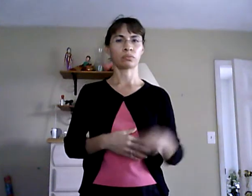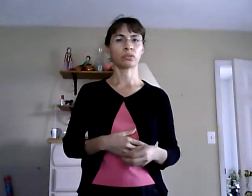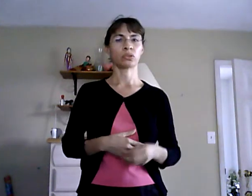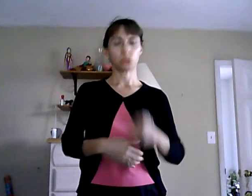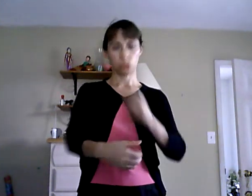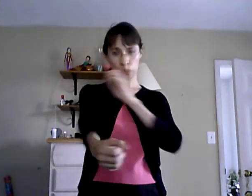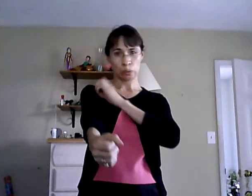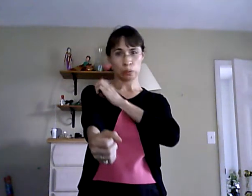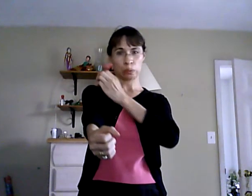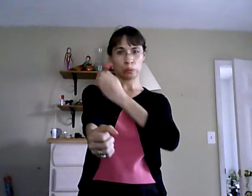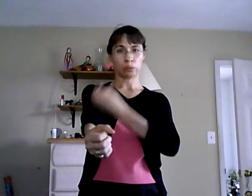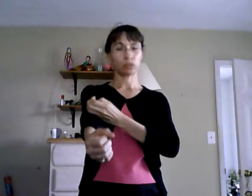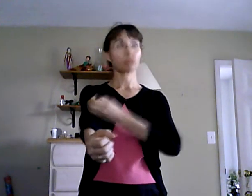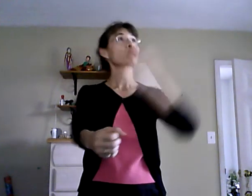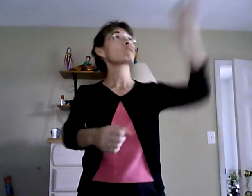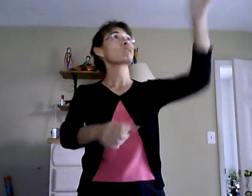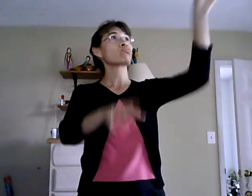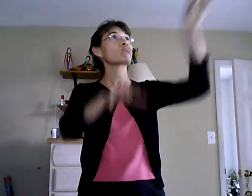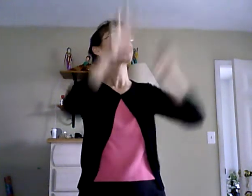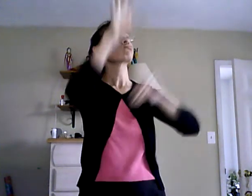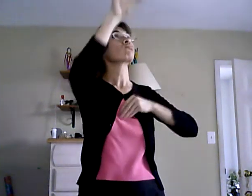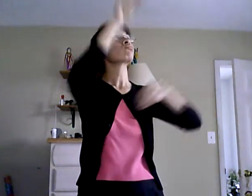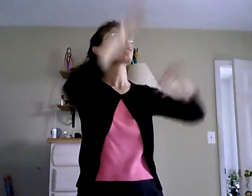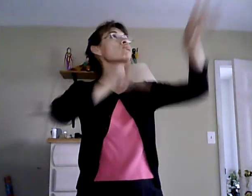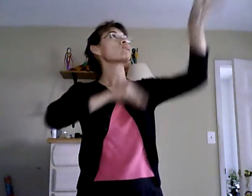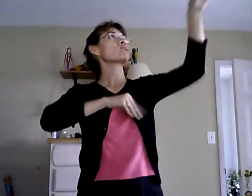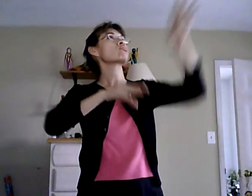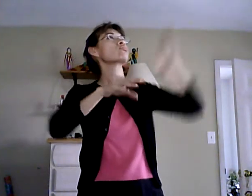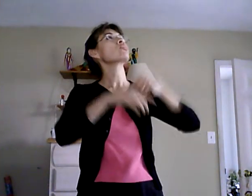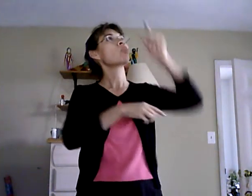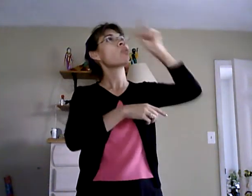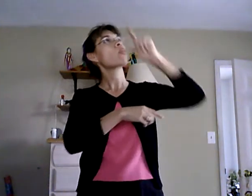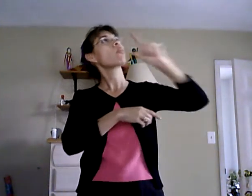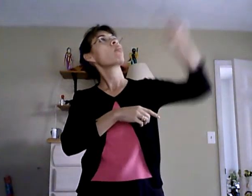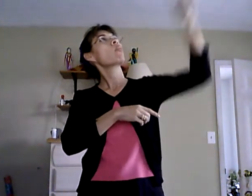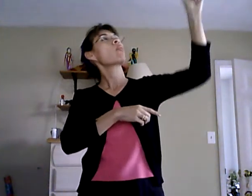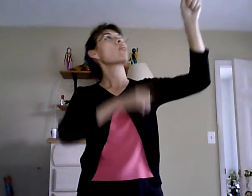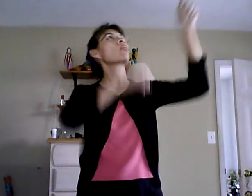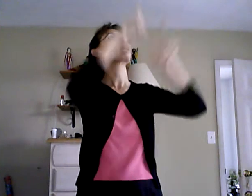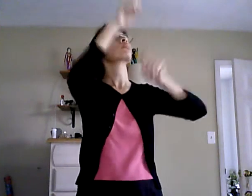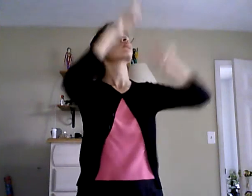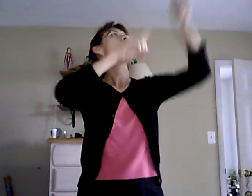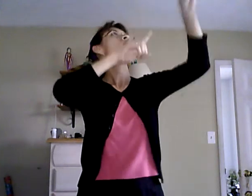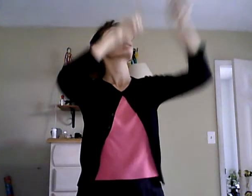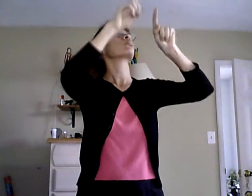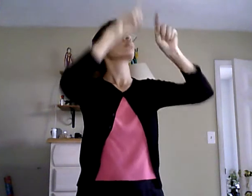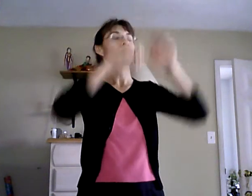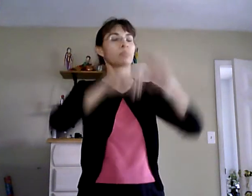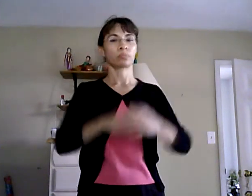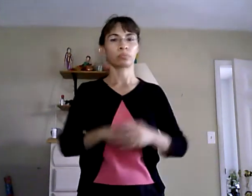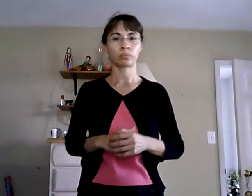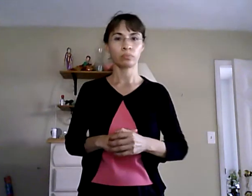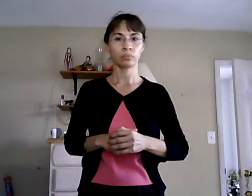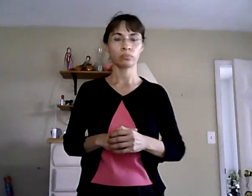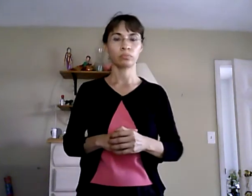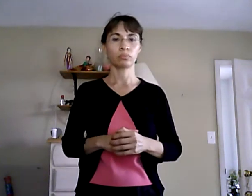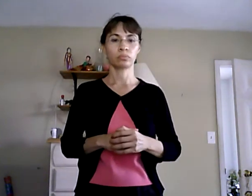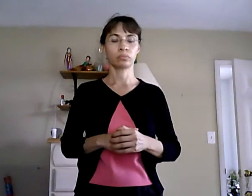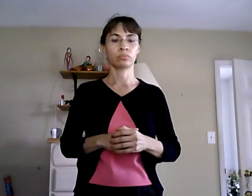from the sun from the stars from the system solar so a lot of this energy we